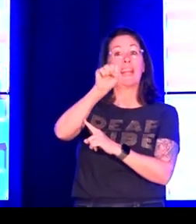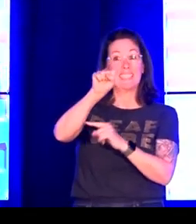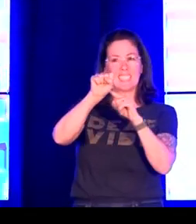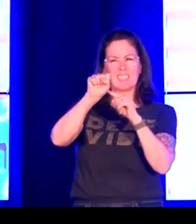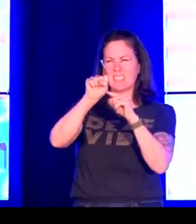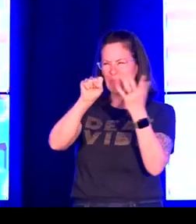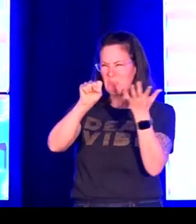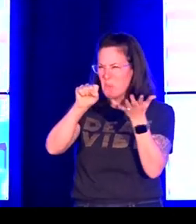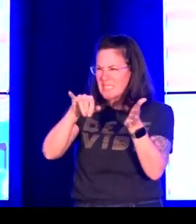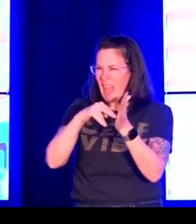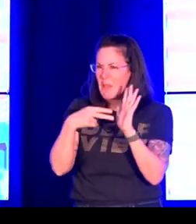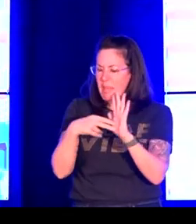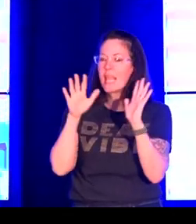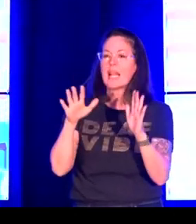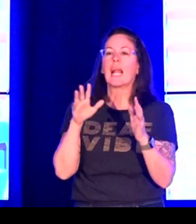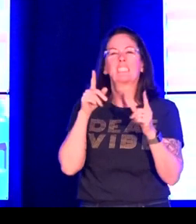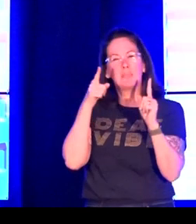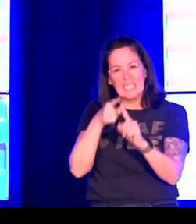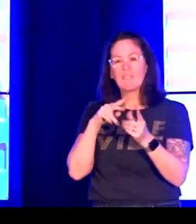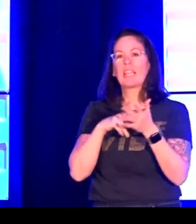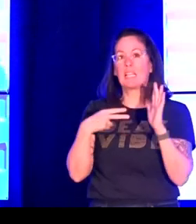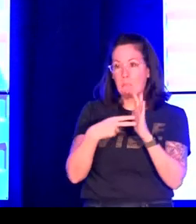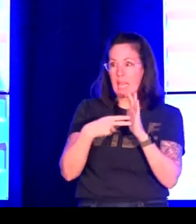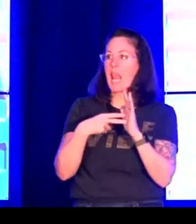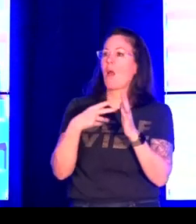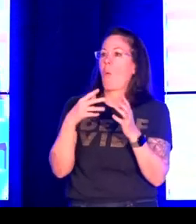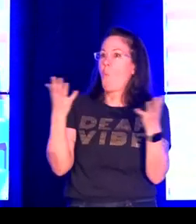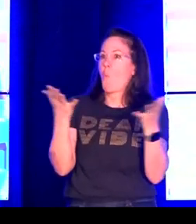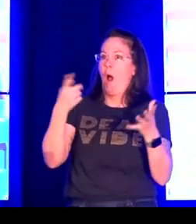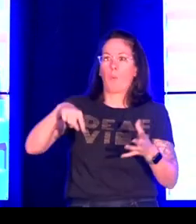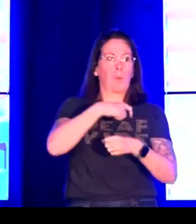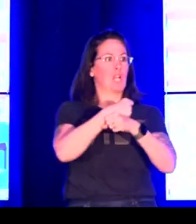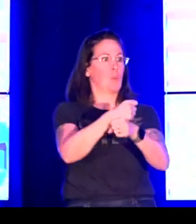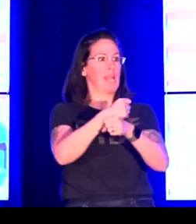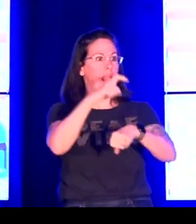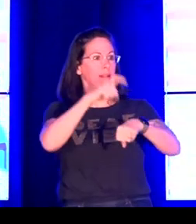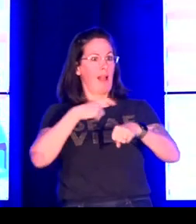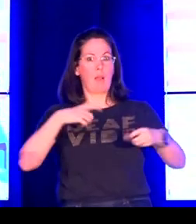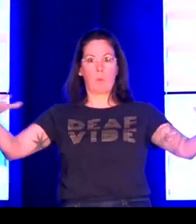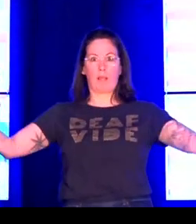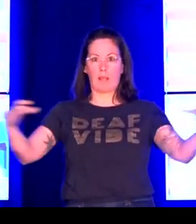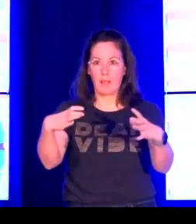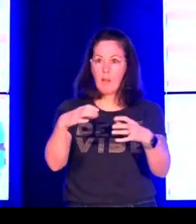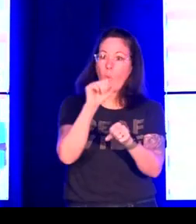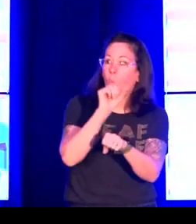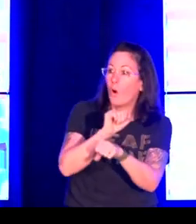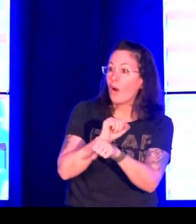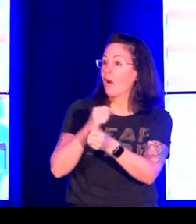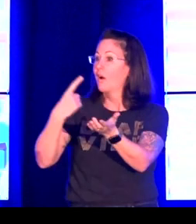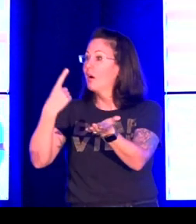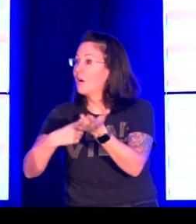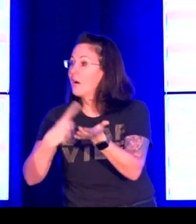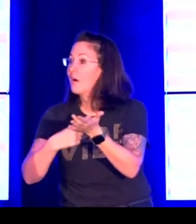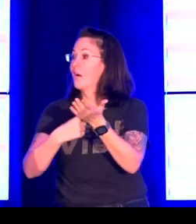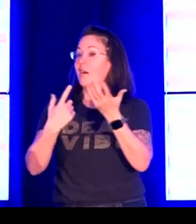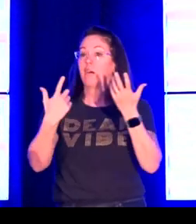You'll also see that the title includes a mention of spaces. And what I mean by that are the spaces we